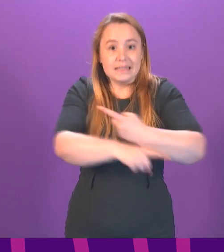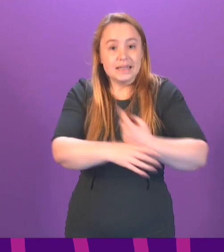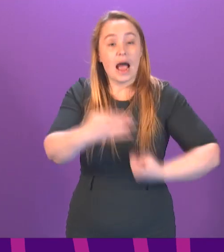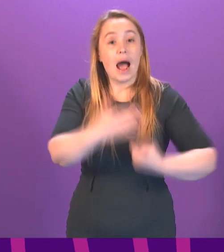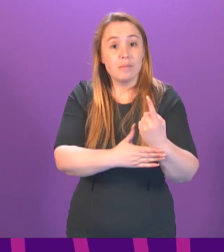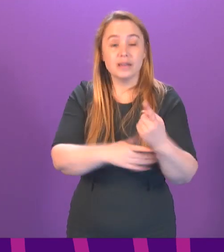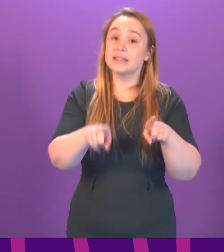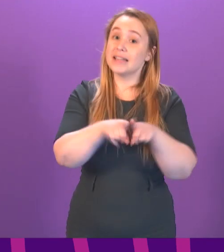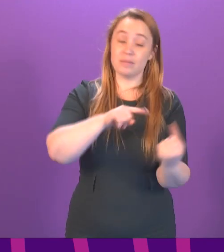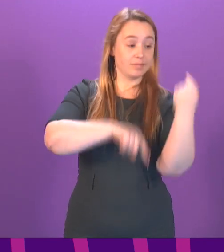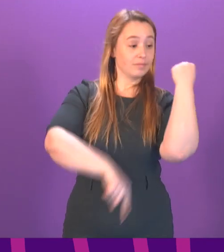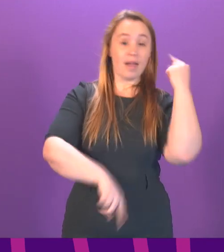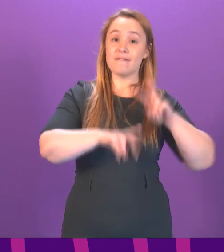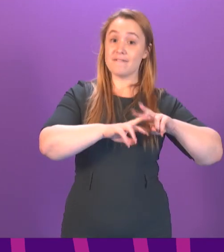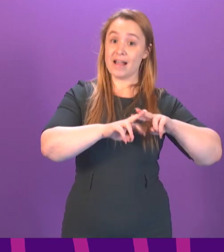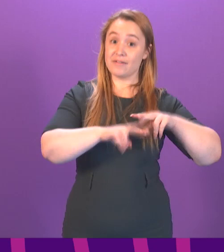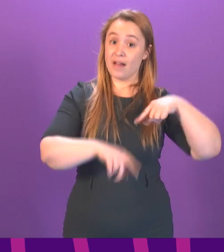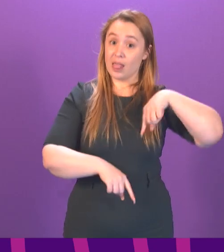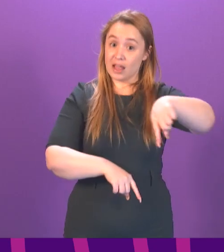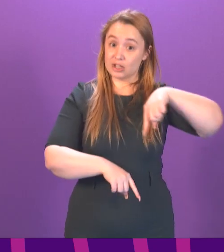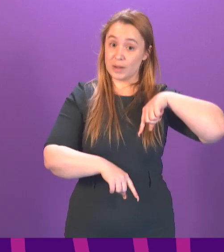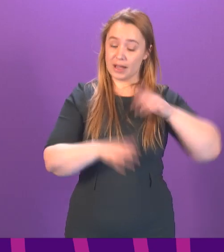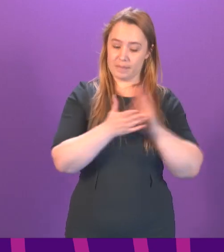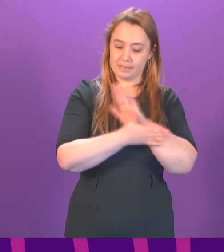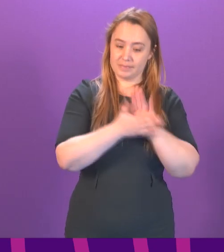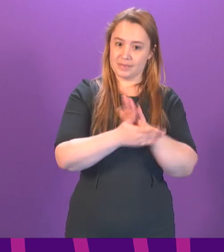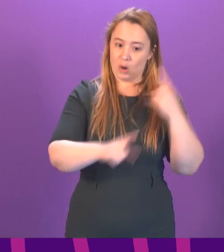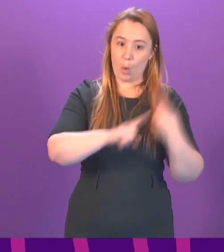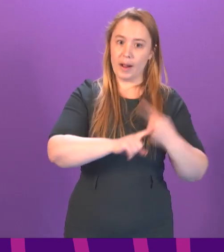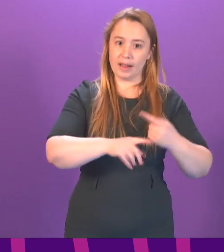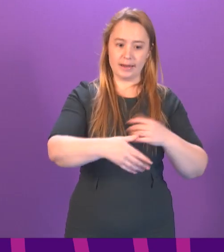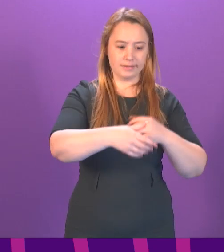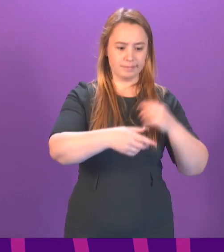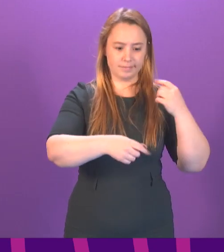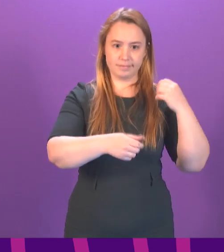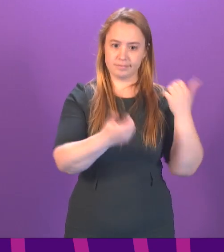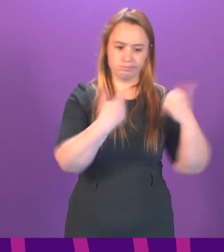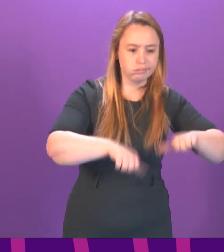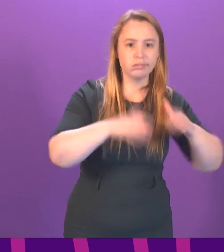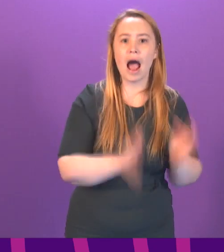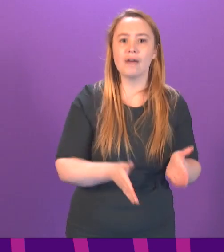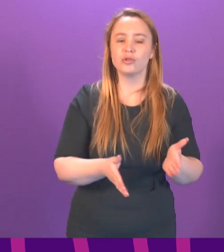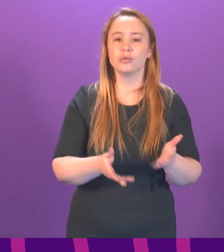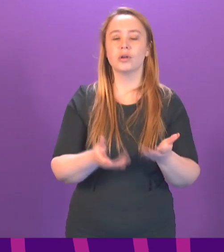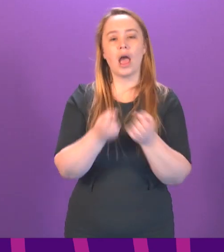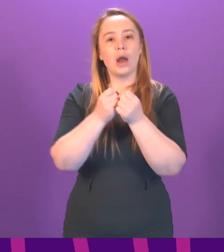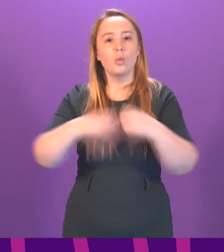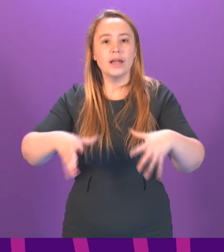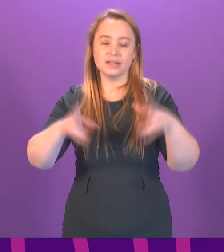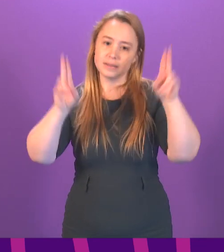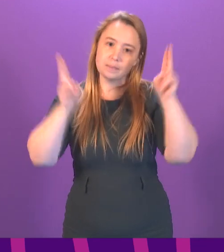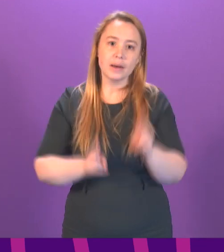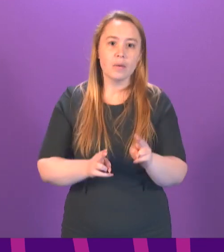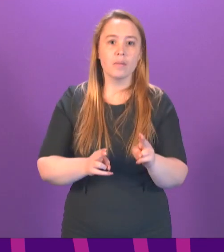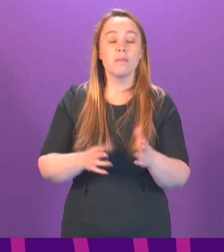happened in Fife this week, we have to take action quickly to resolve them and we must keep wastage to an absolute minimum. But right now, this is a